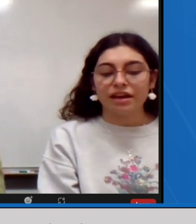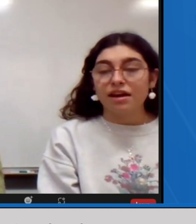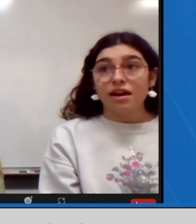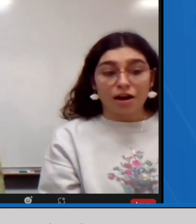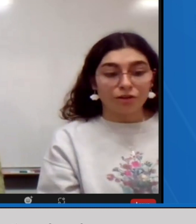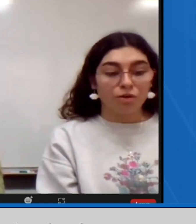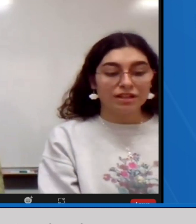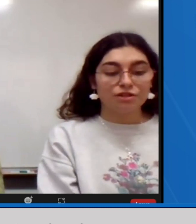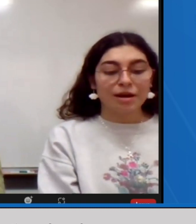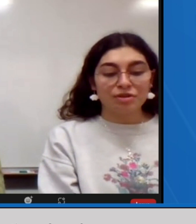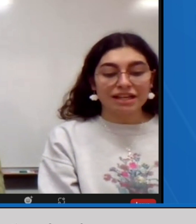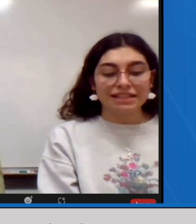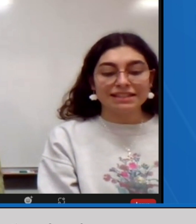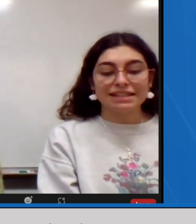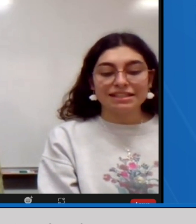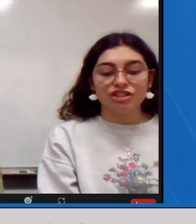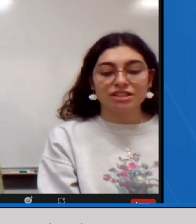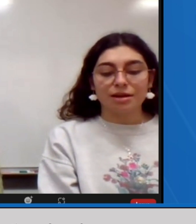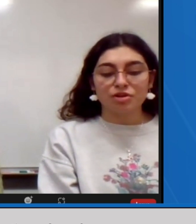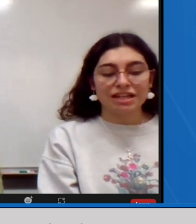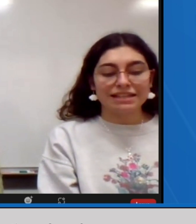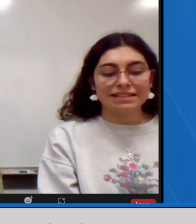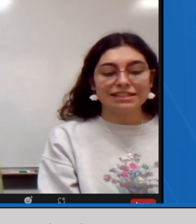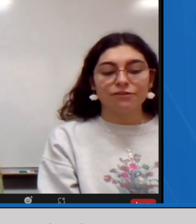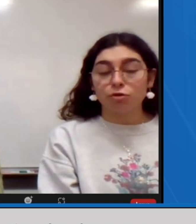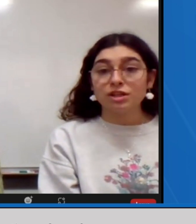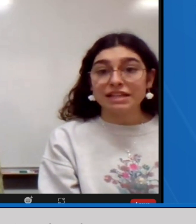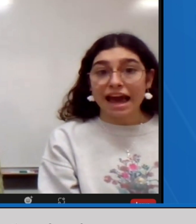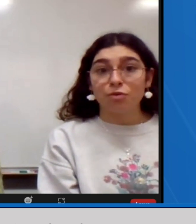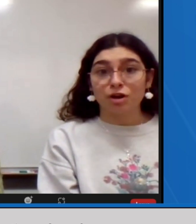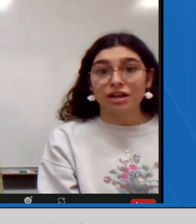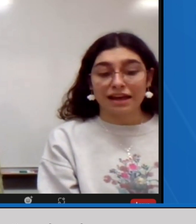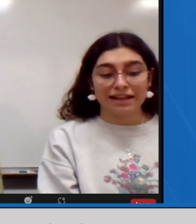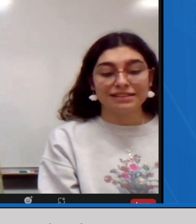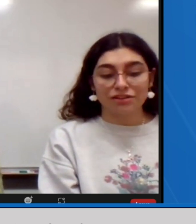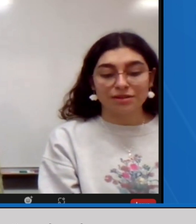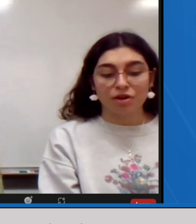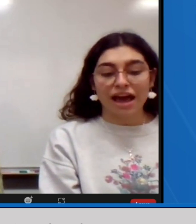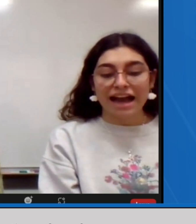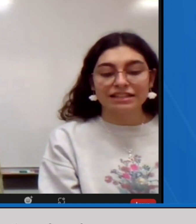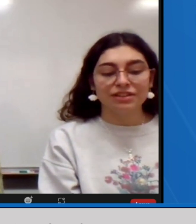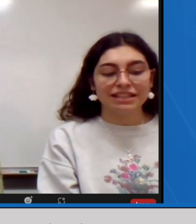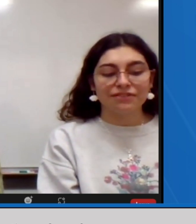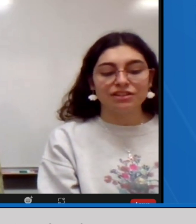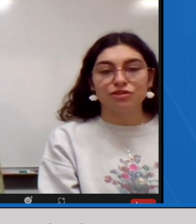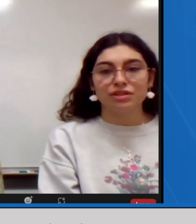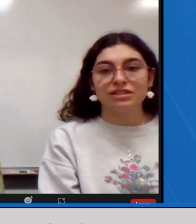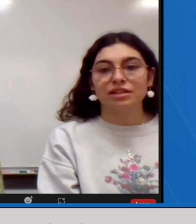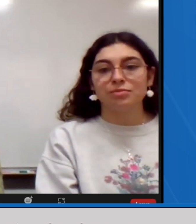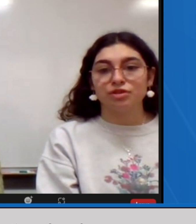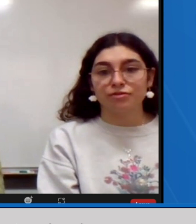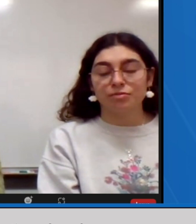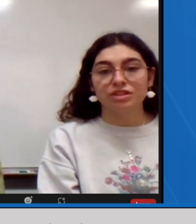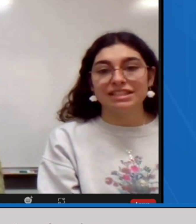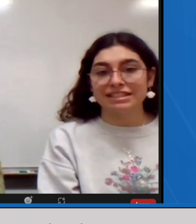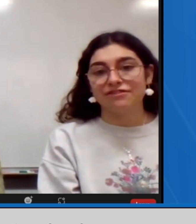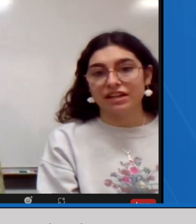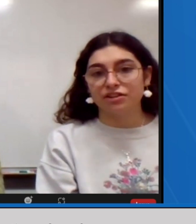funding. Our goal is to represent that this isn't just numbers and ideas. It's a force at work at South St. Paul, giving students an observable discipline.